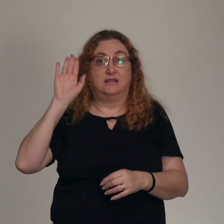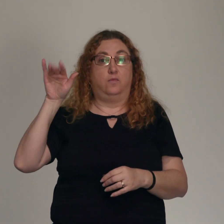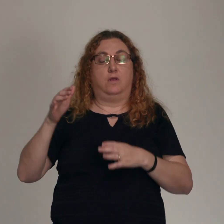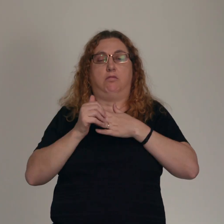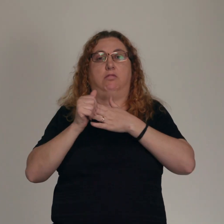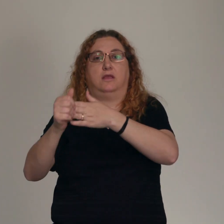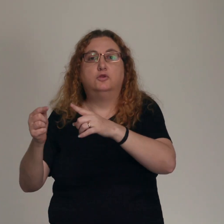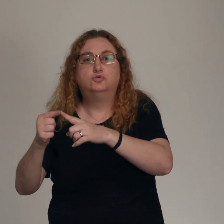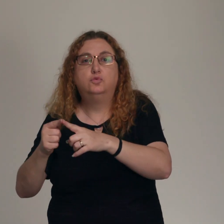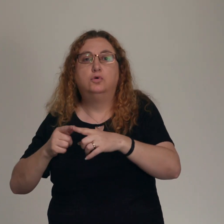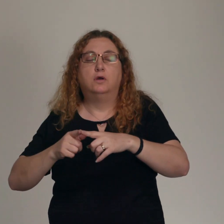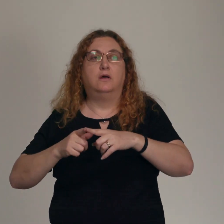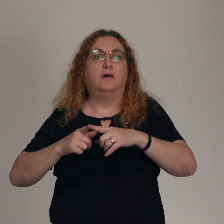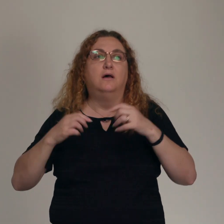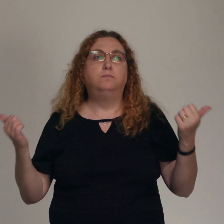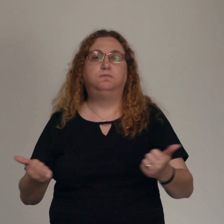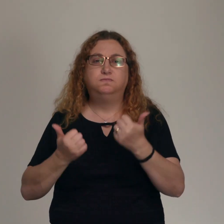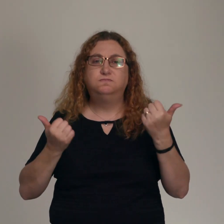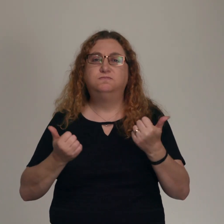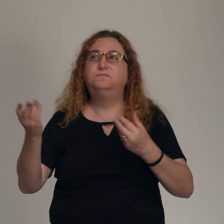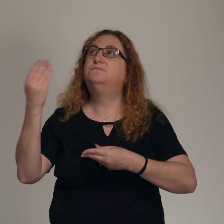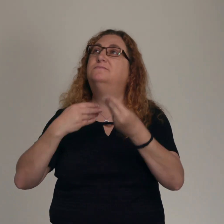it's actually better for the shoulder to be put back into place.